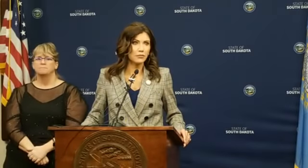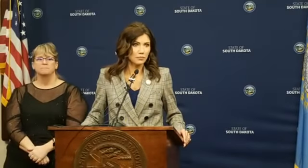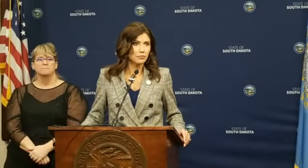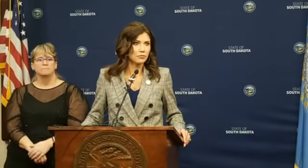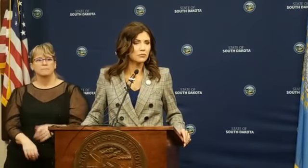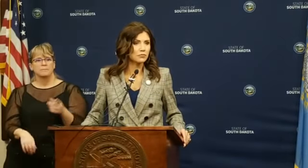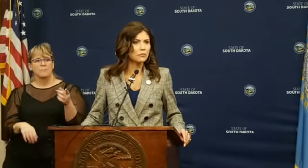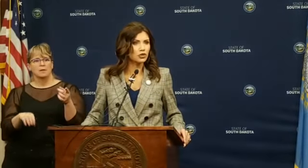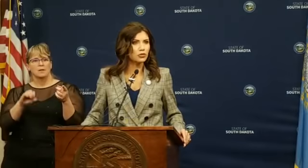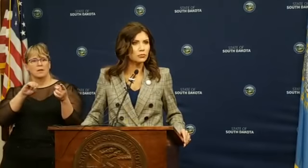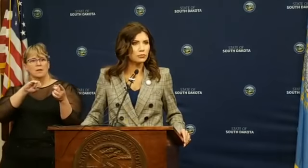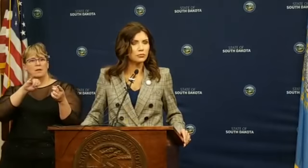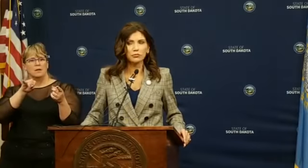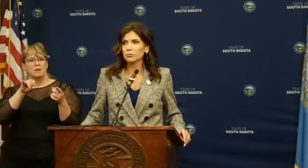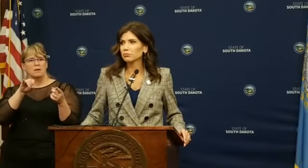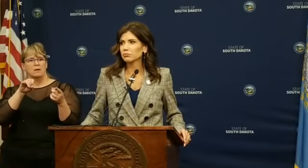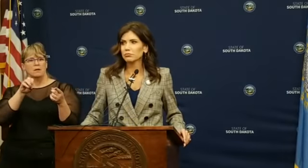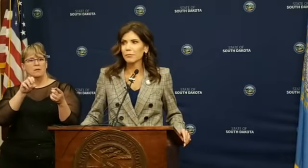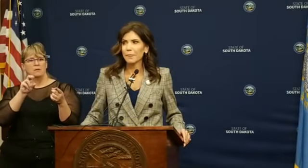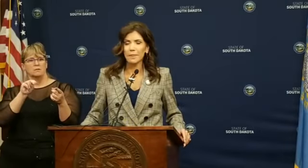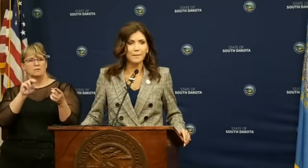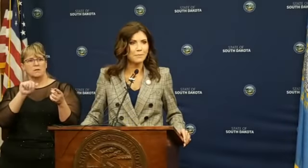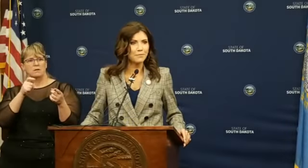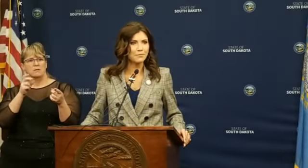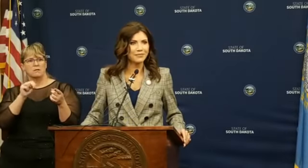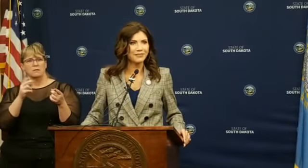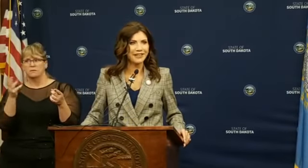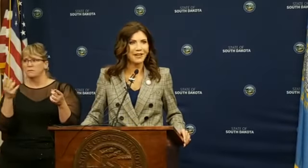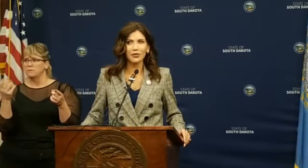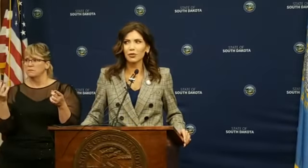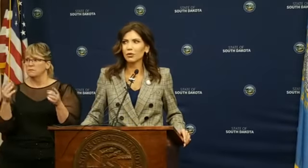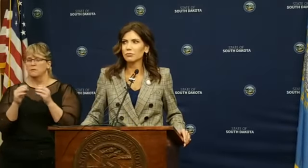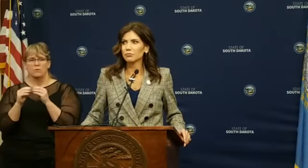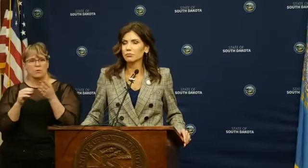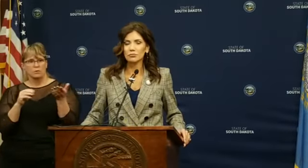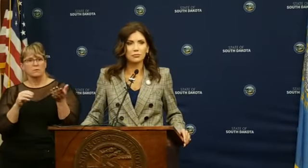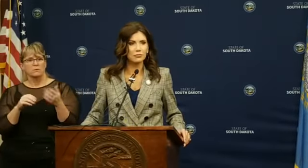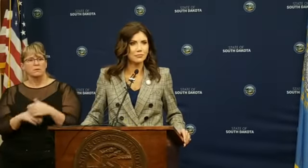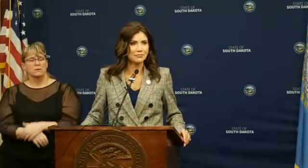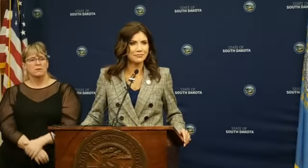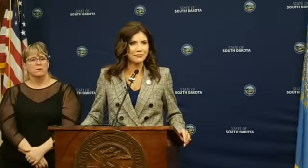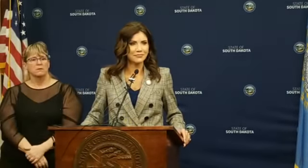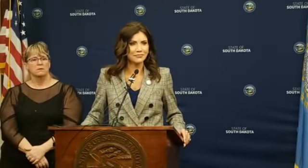Jonathan? Anybody else? Sure. Anybody else have a question? I think they're good.